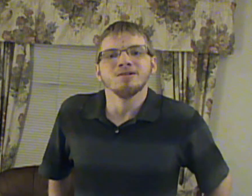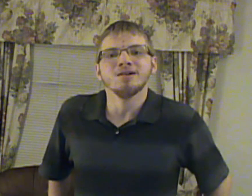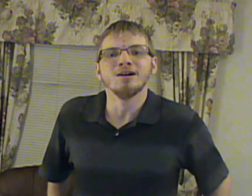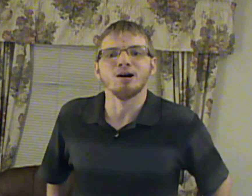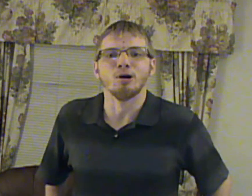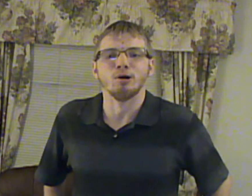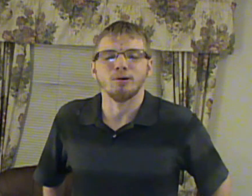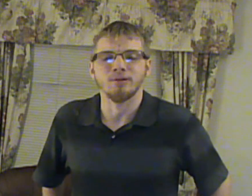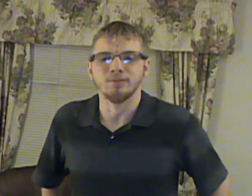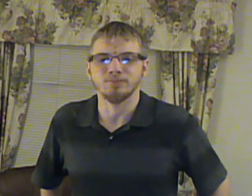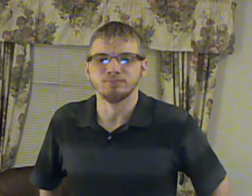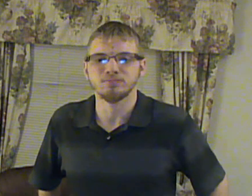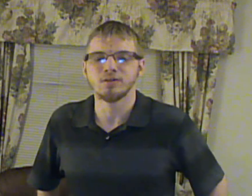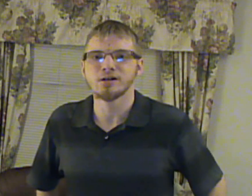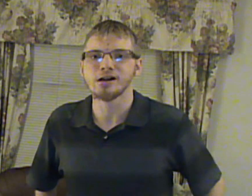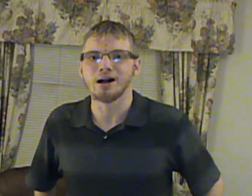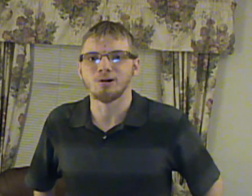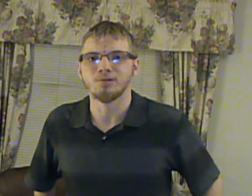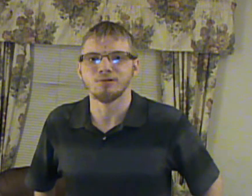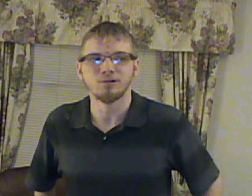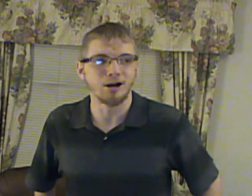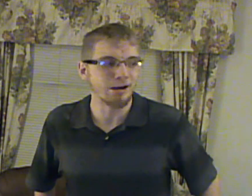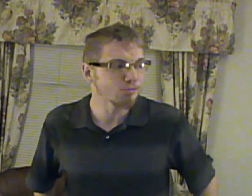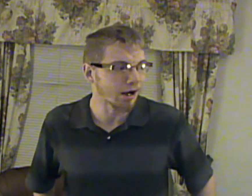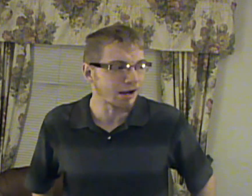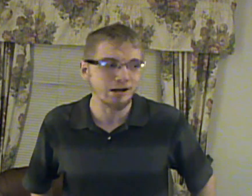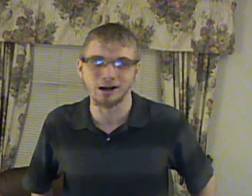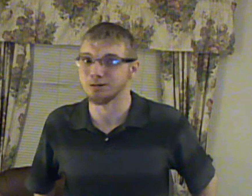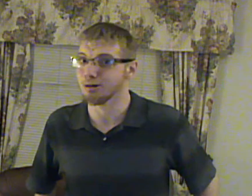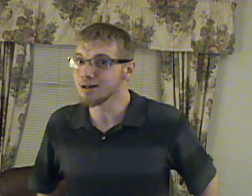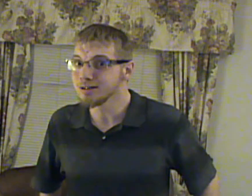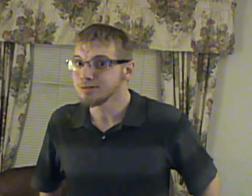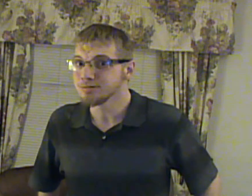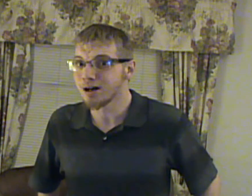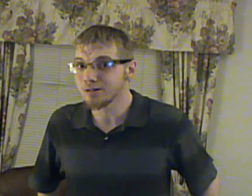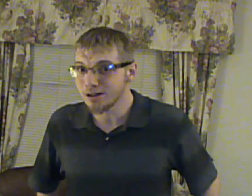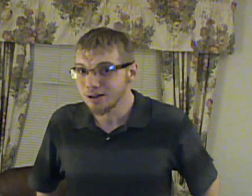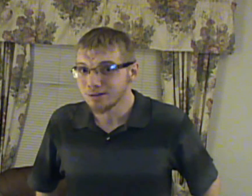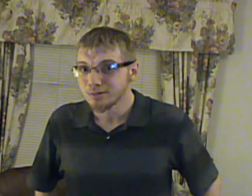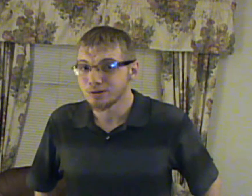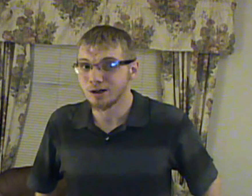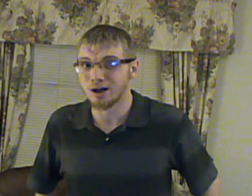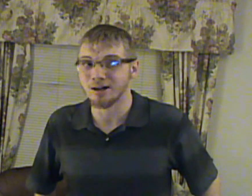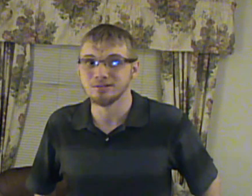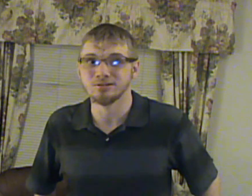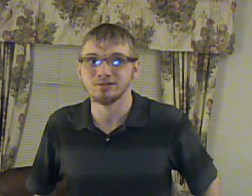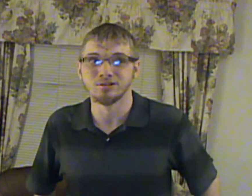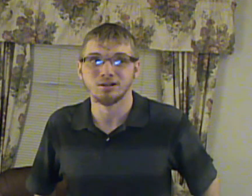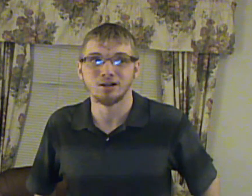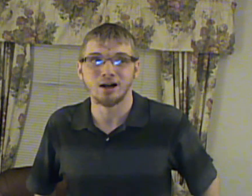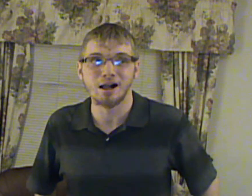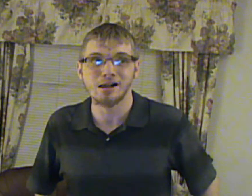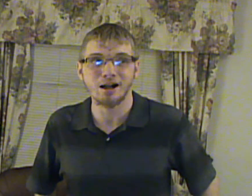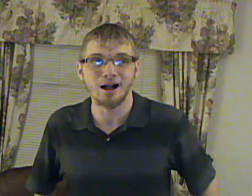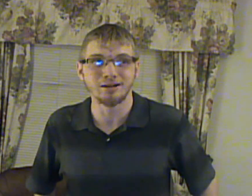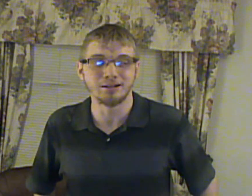So, yeah. I'm actually, really like this. Um, I edit